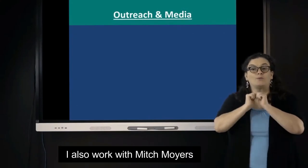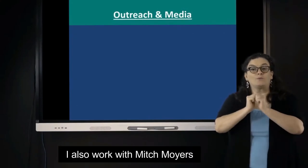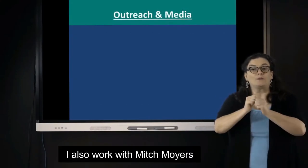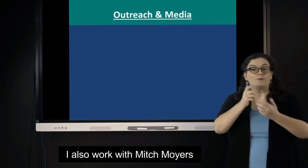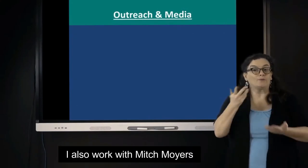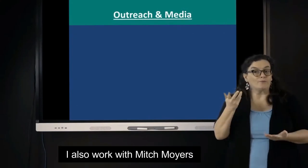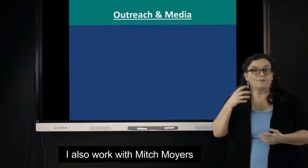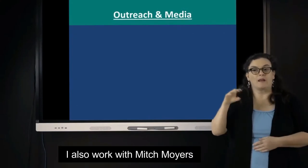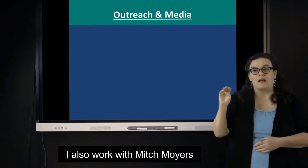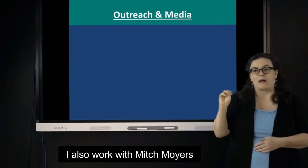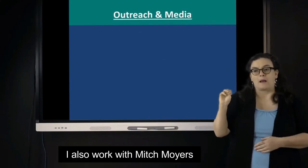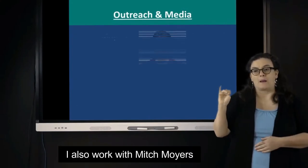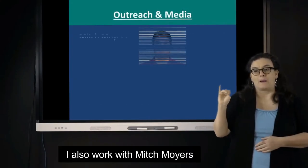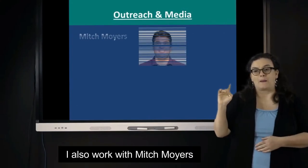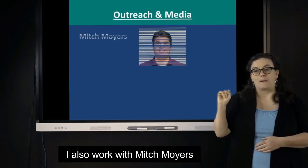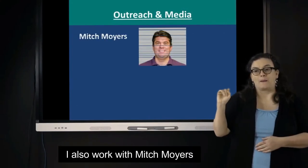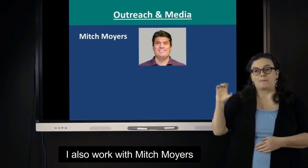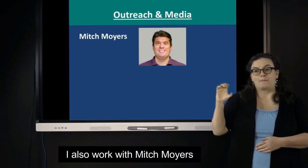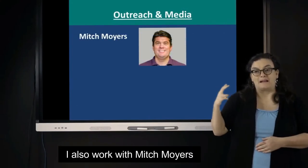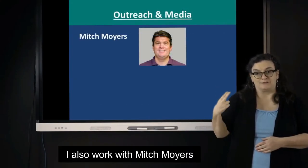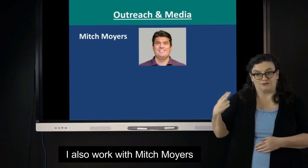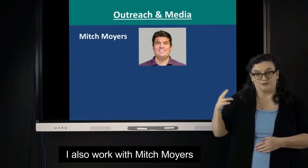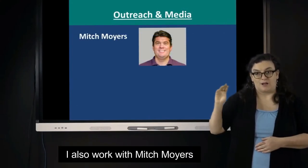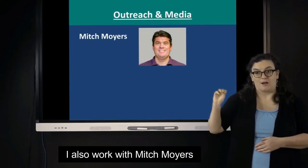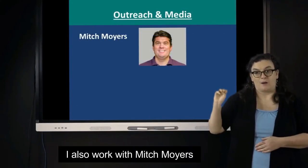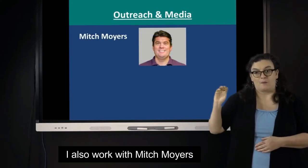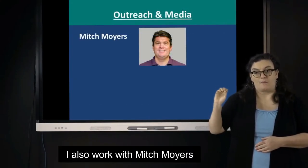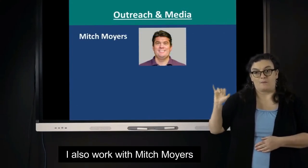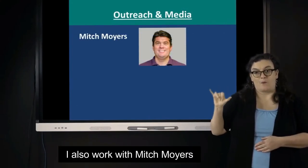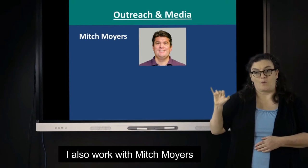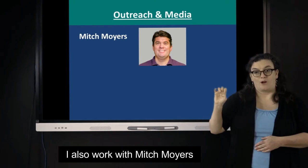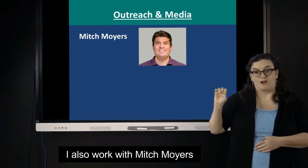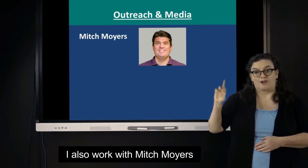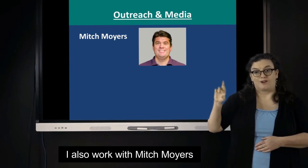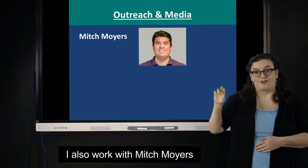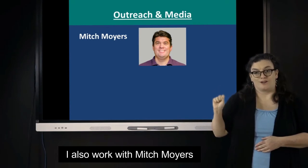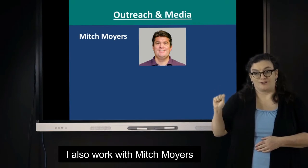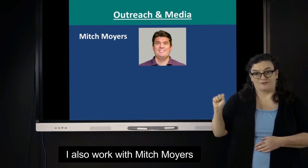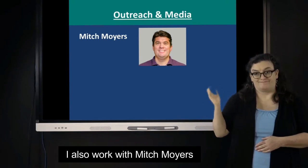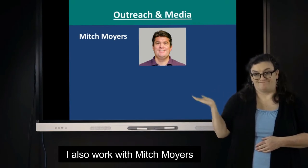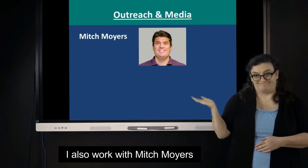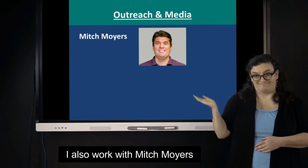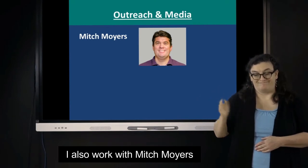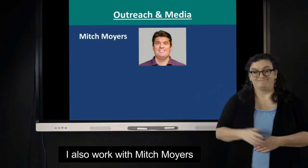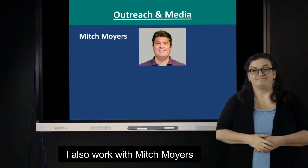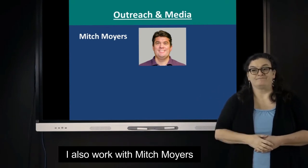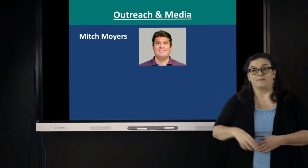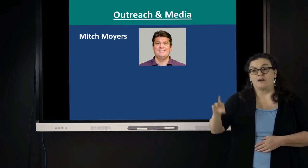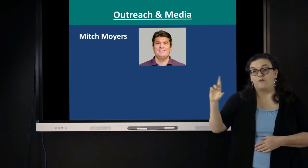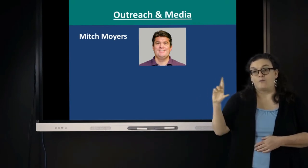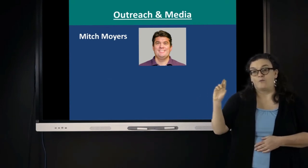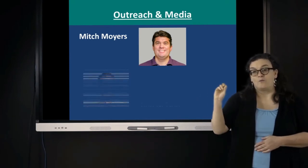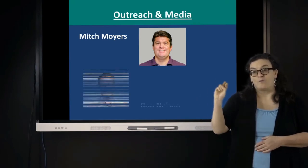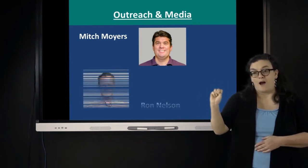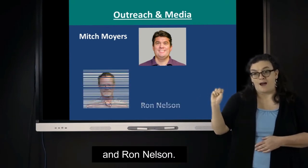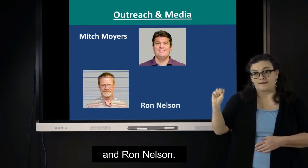Also, we have Mitch Moyers and Ron